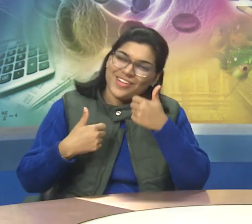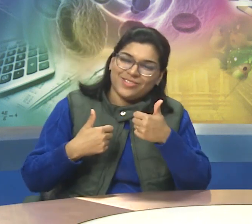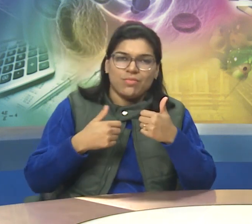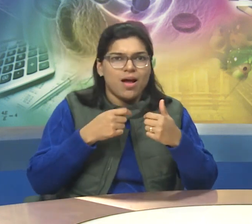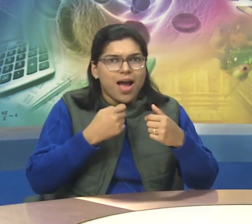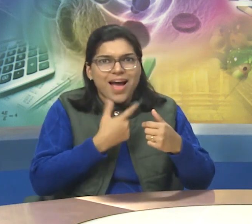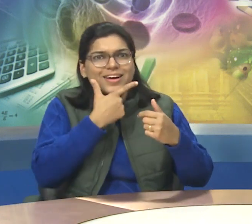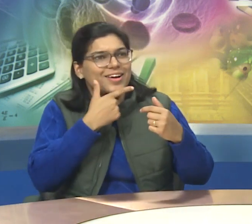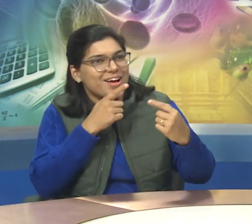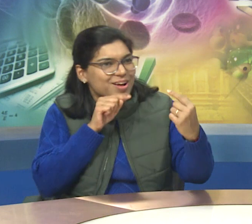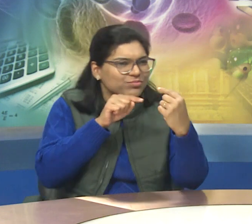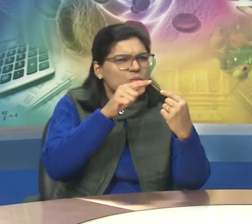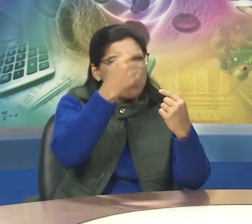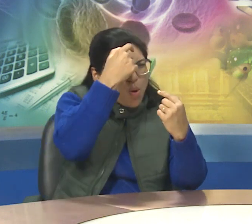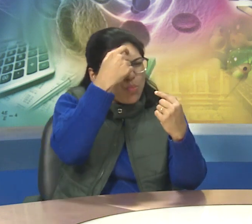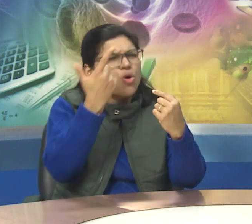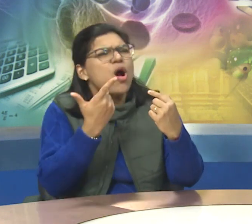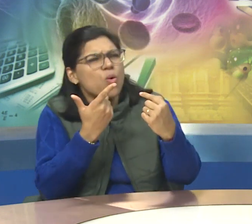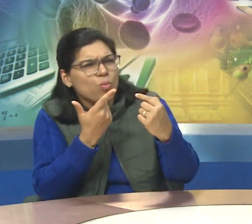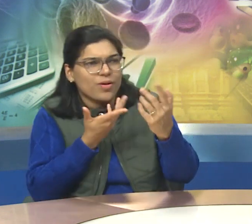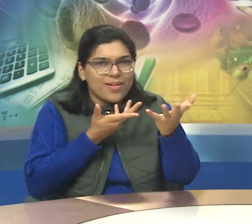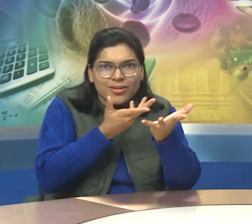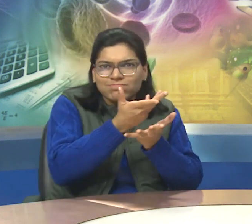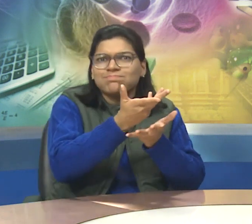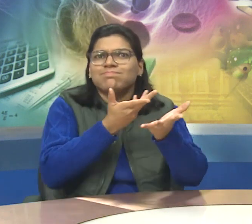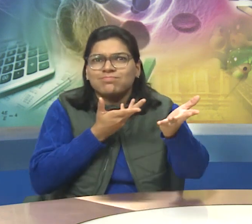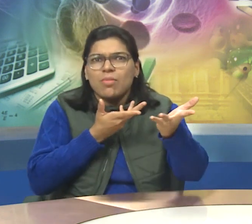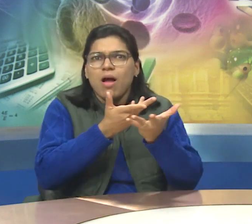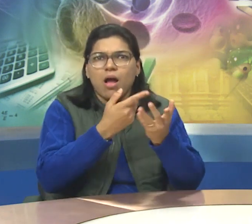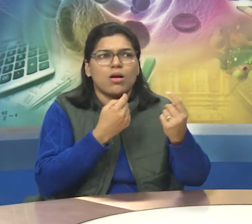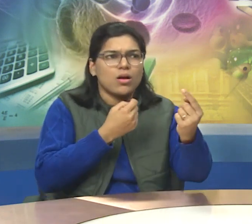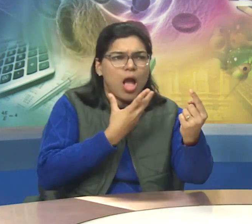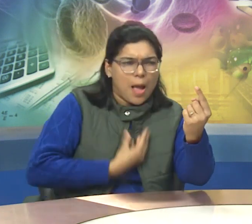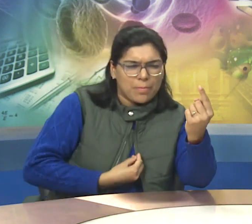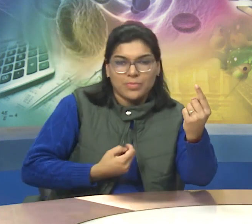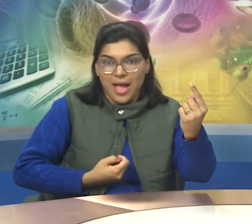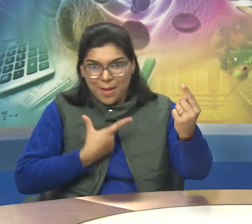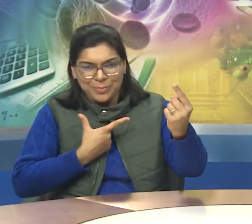that they can develop into social being.